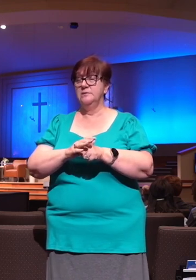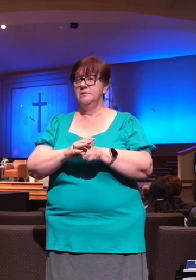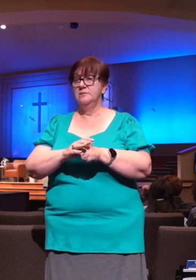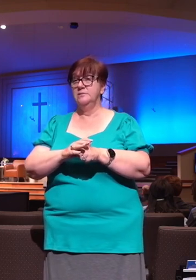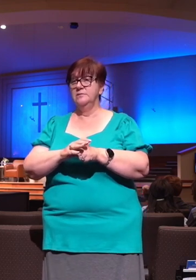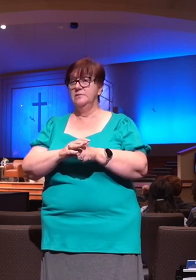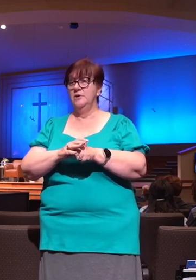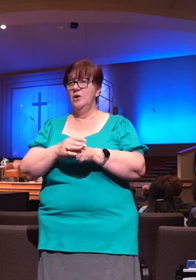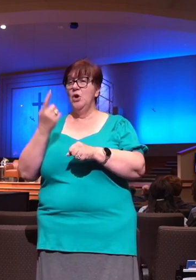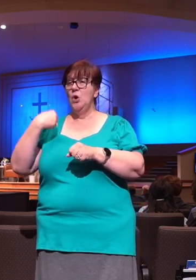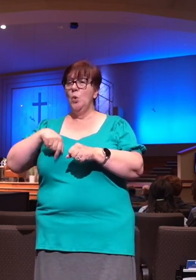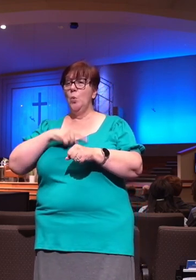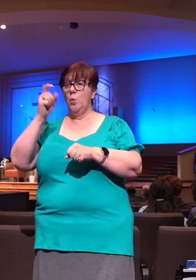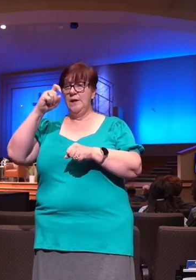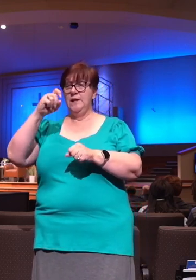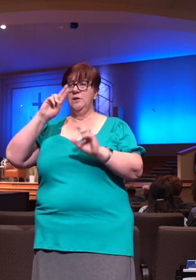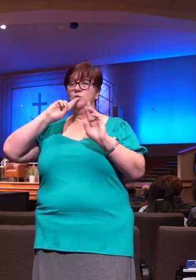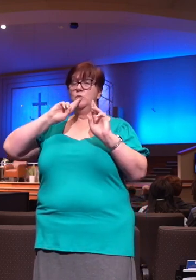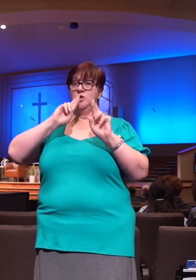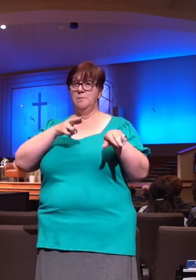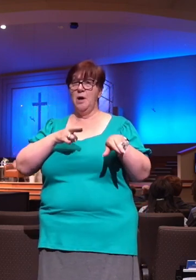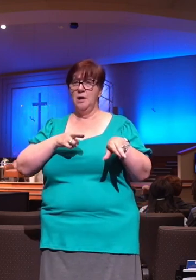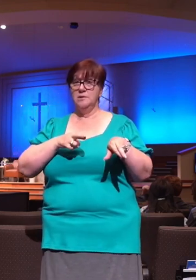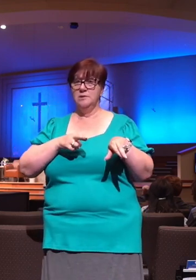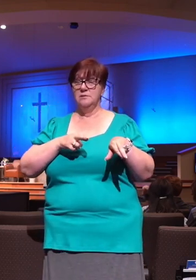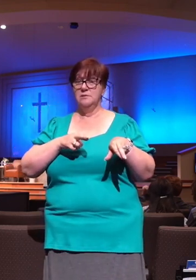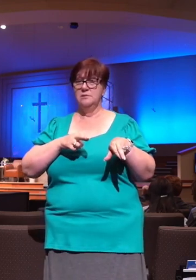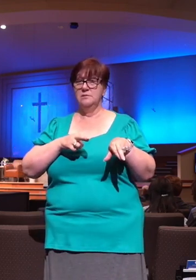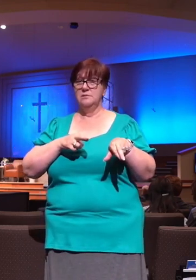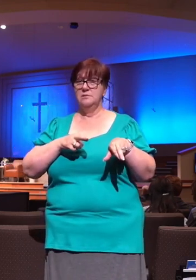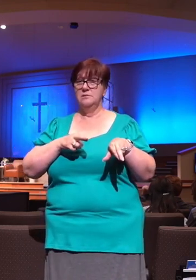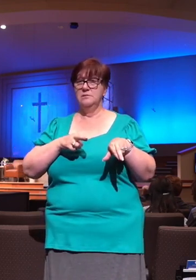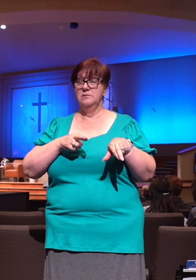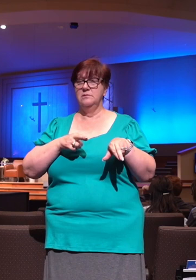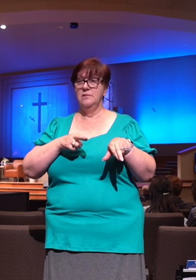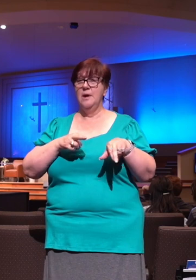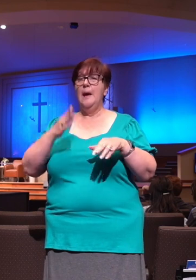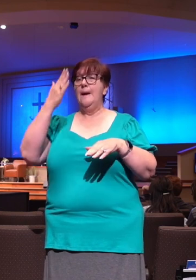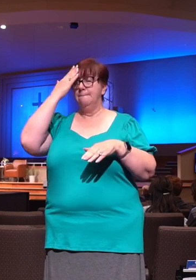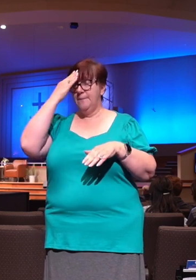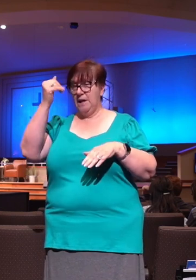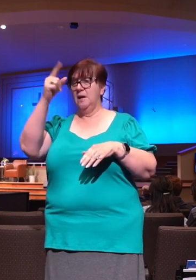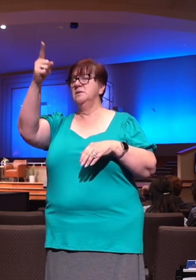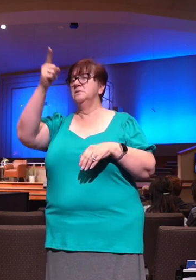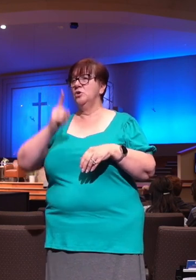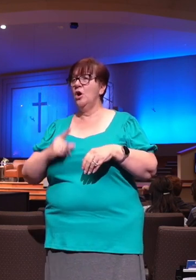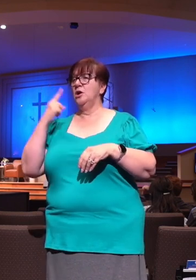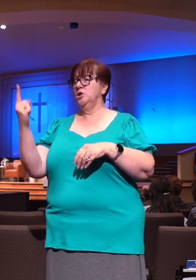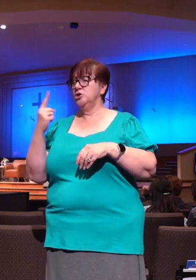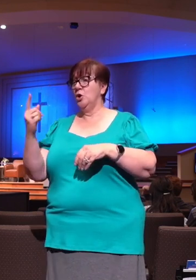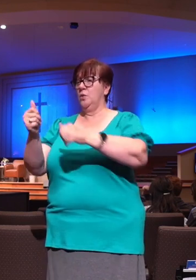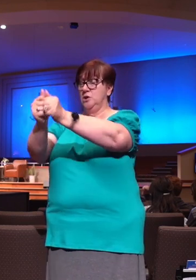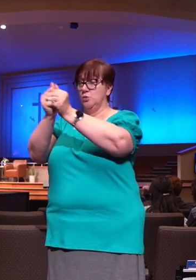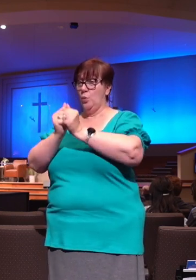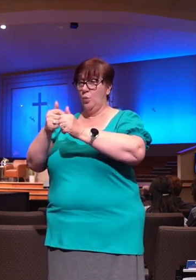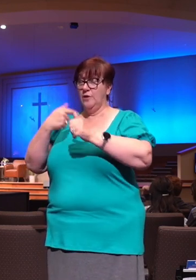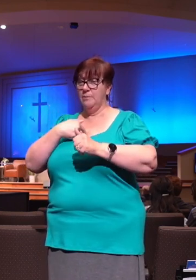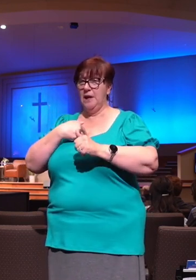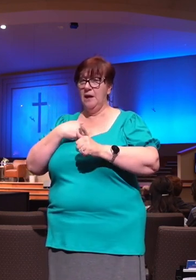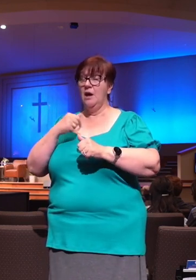response. And our response is, I will not fear. Since God is with me, I will not fear. In Deuteronomy 31, verse